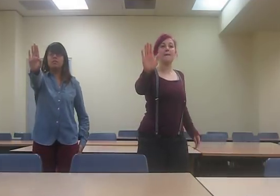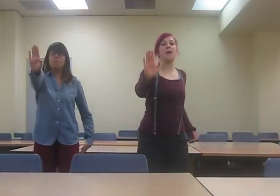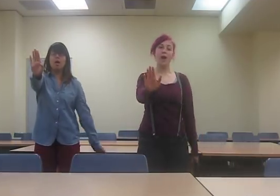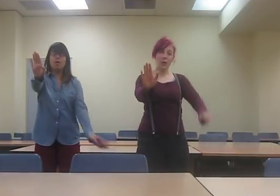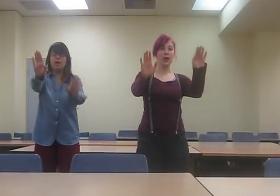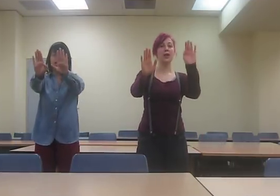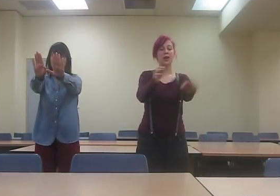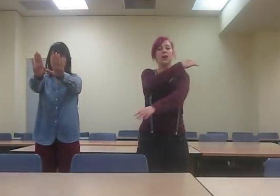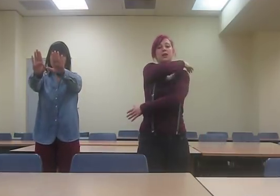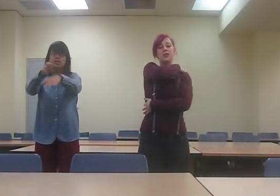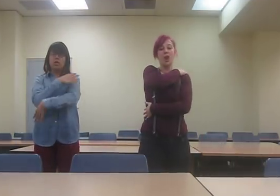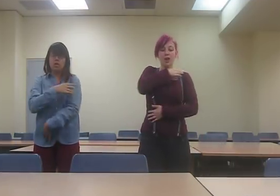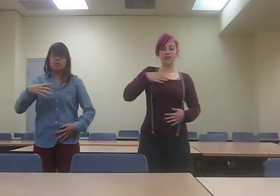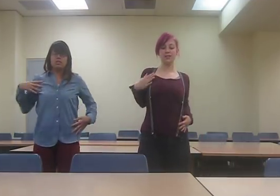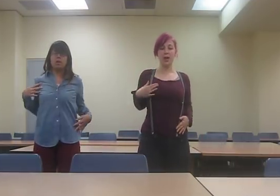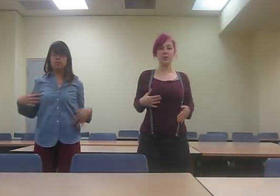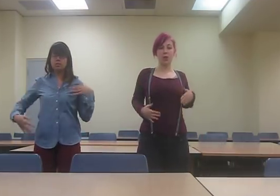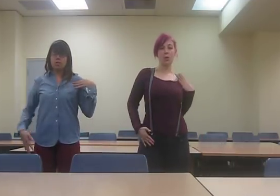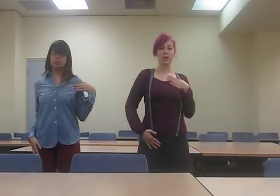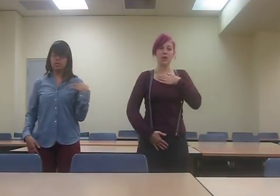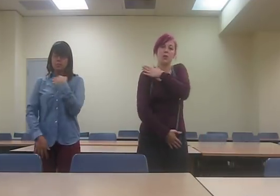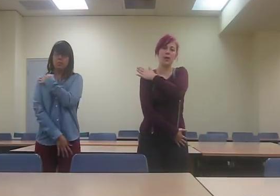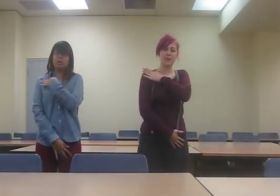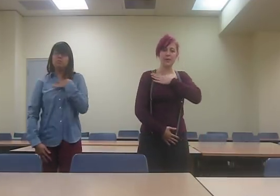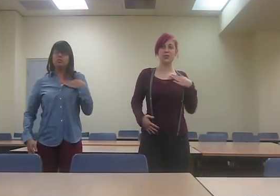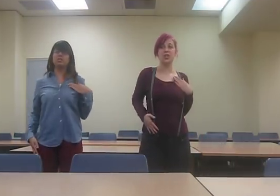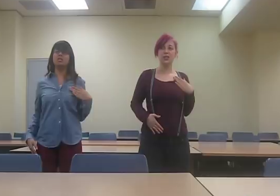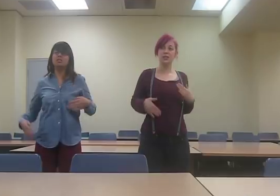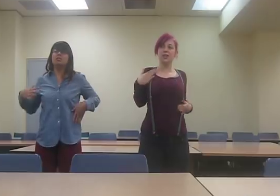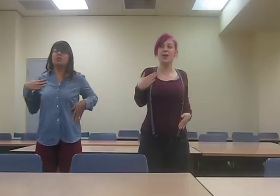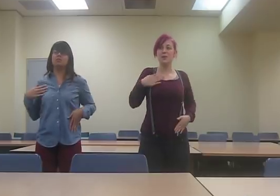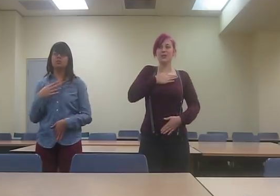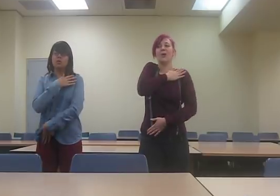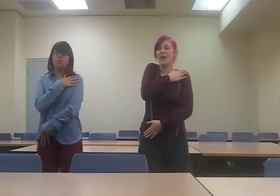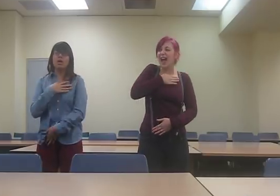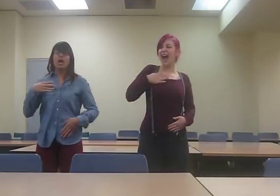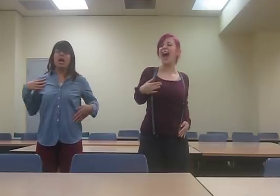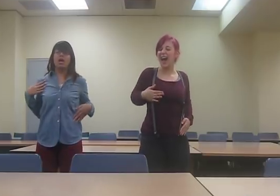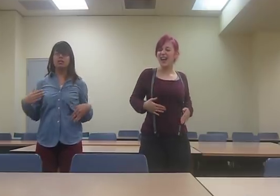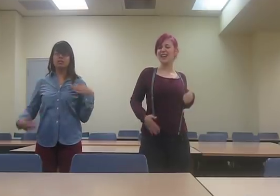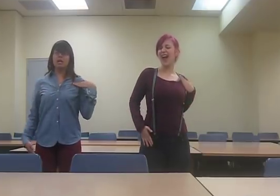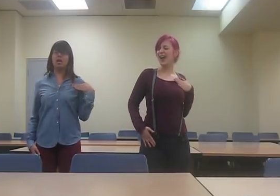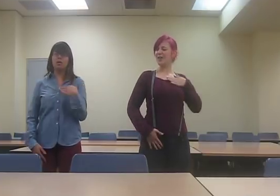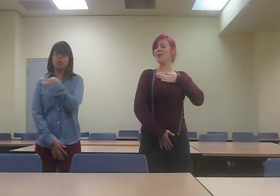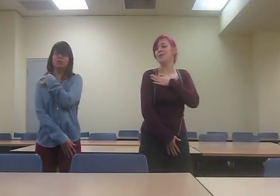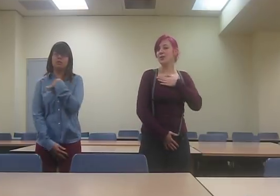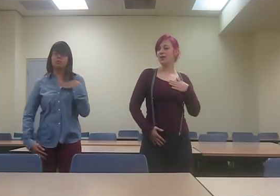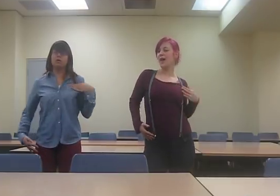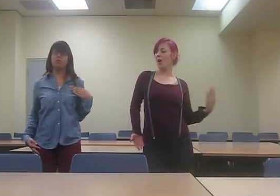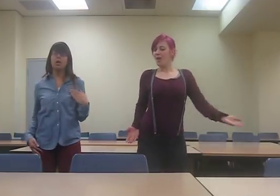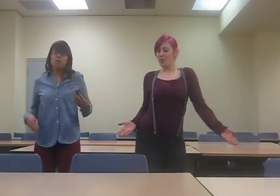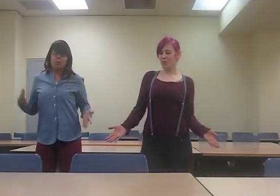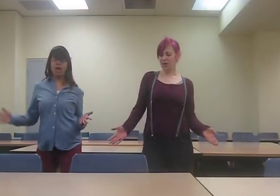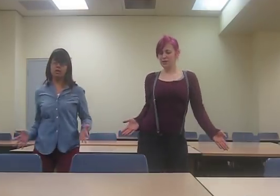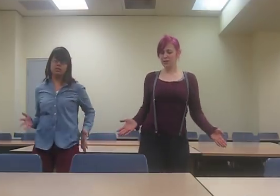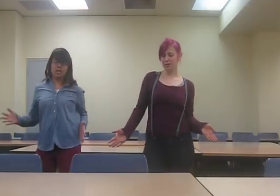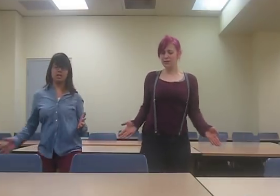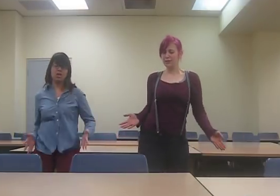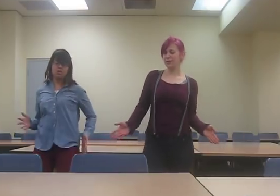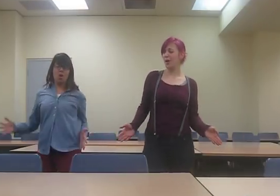my way And your stare was holding Red jeans, skin was showing Hot night, wind blowing When you think you're